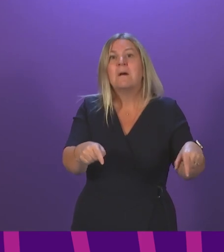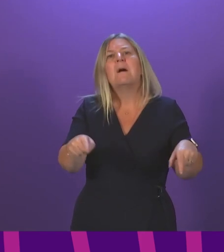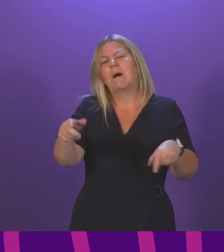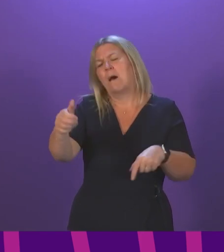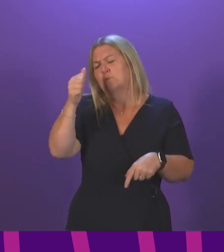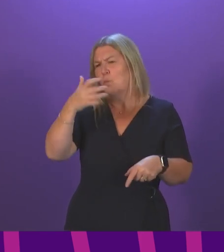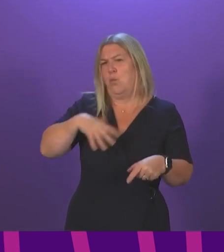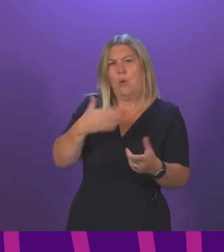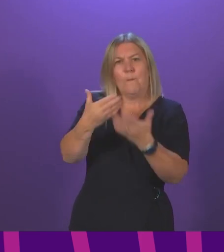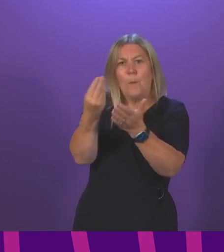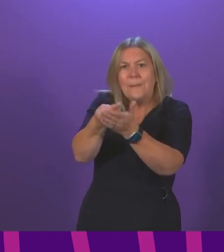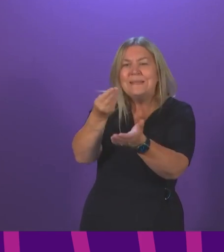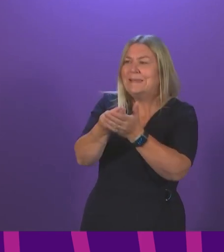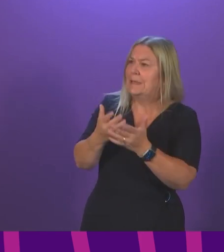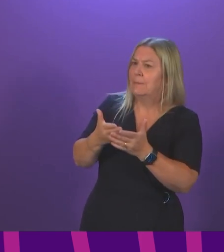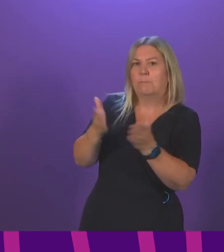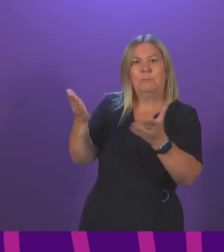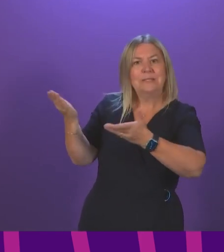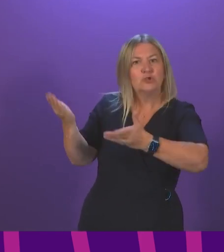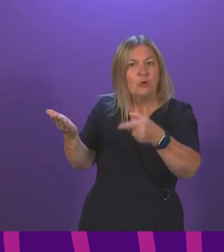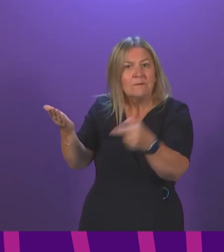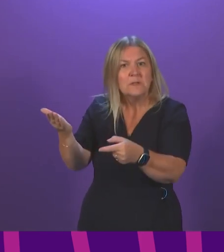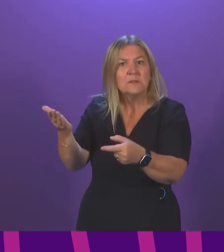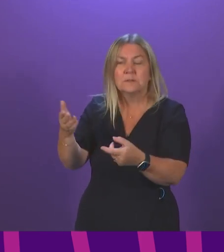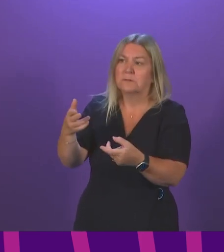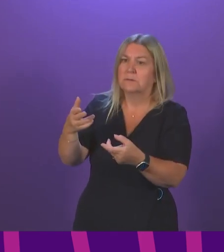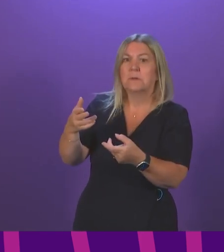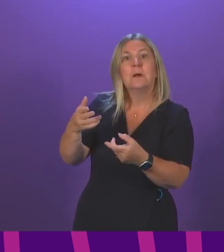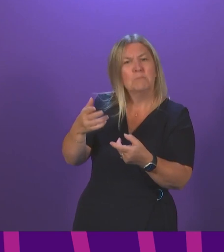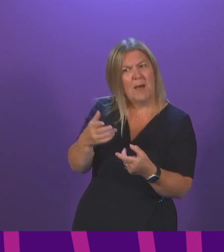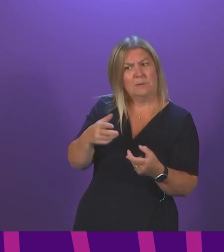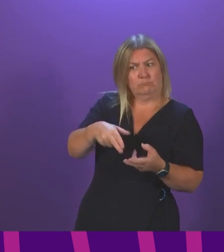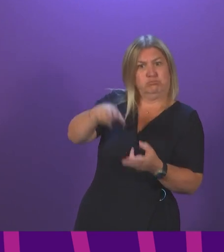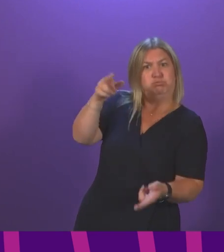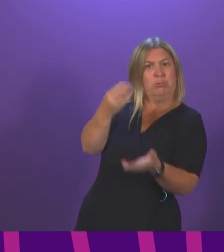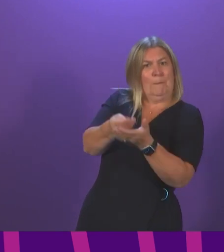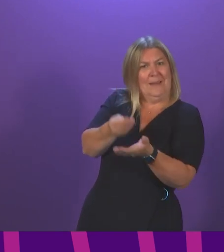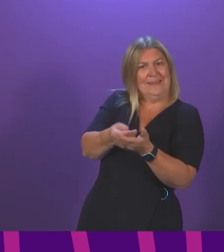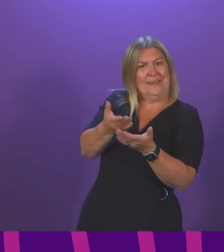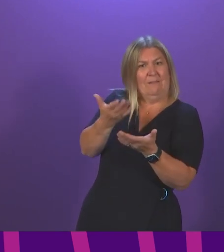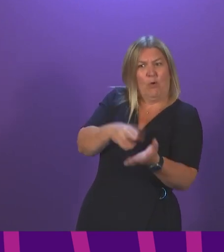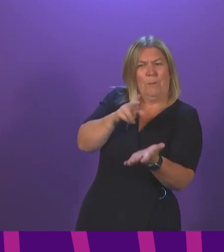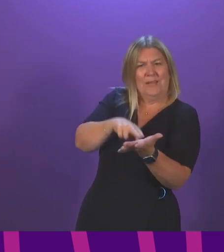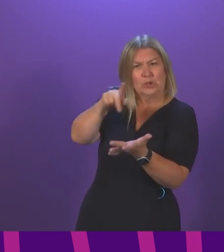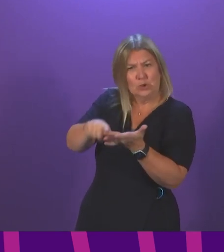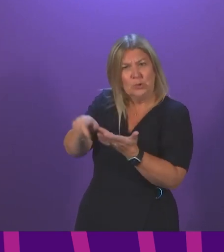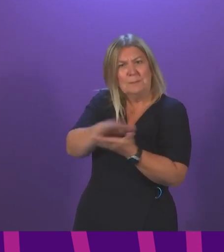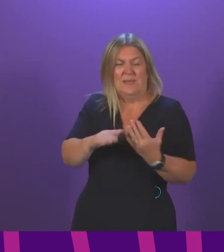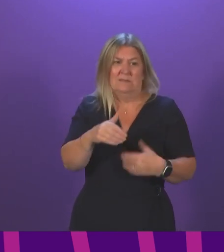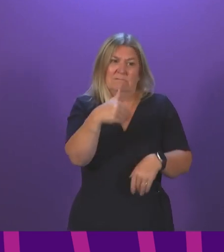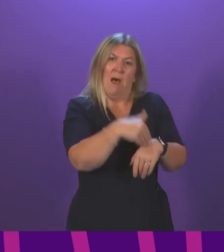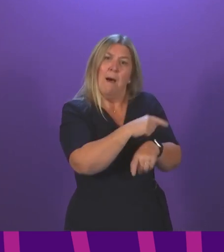for public services, but raising that money in a way that punishes the poor is the bit frankly we don't agree with and nobody